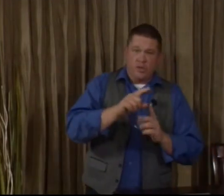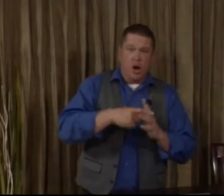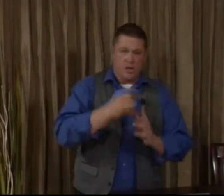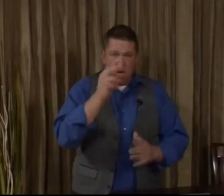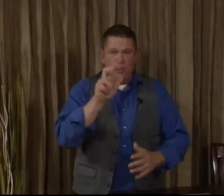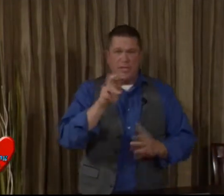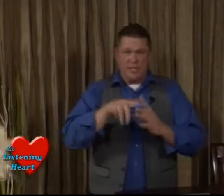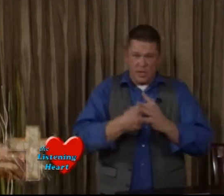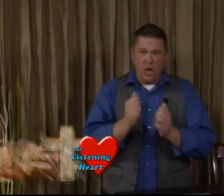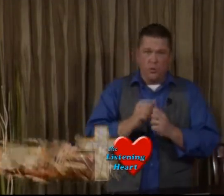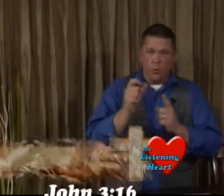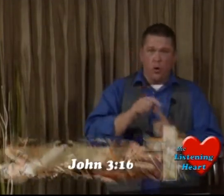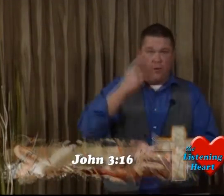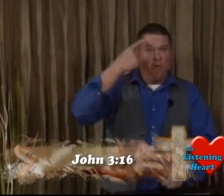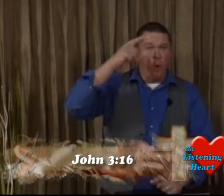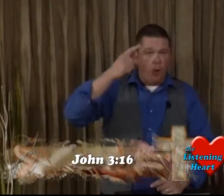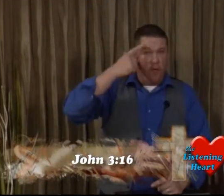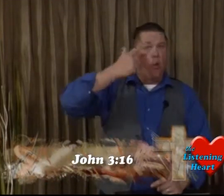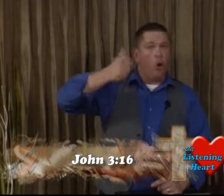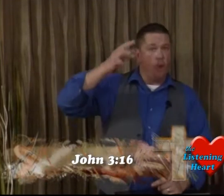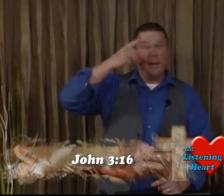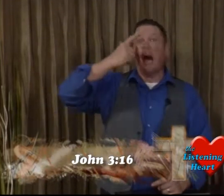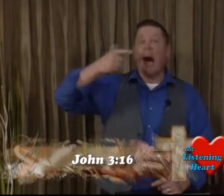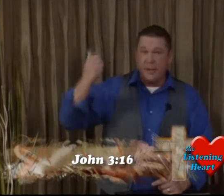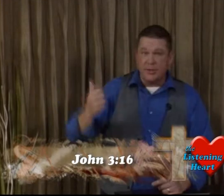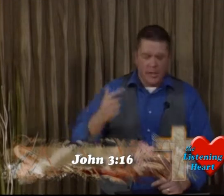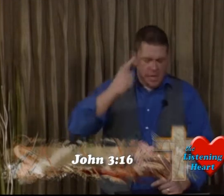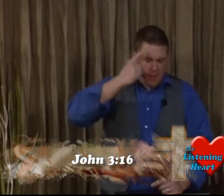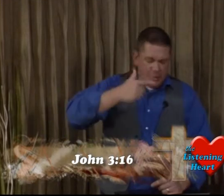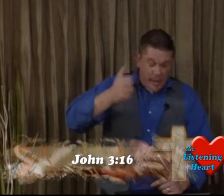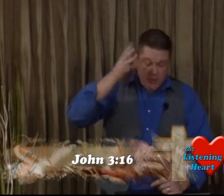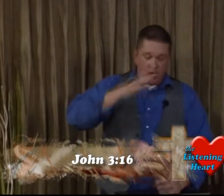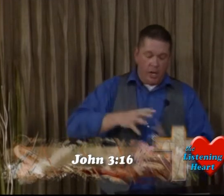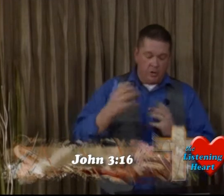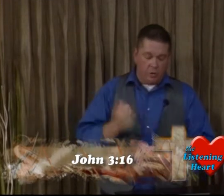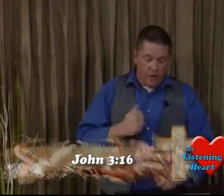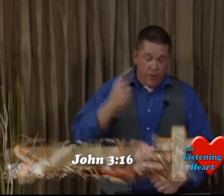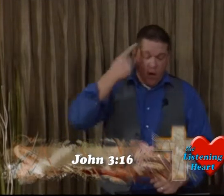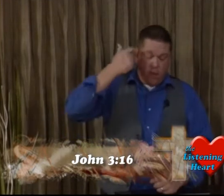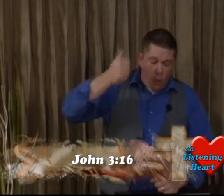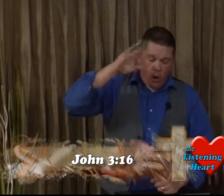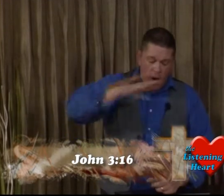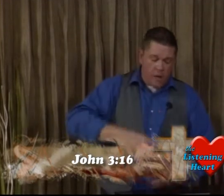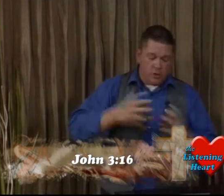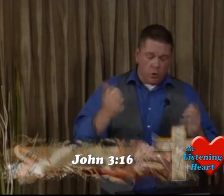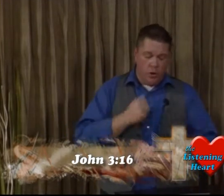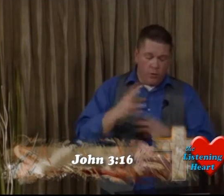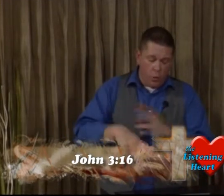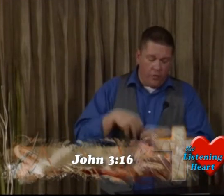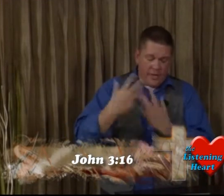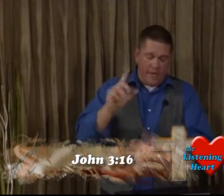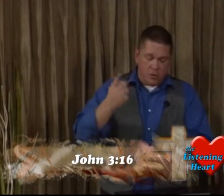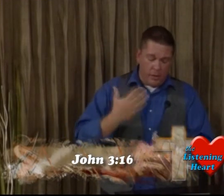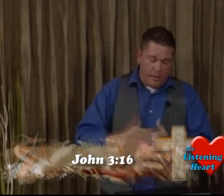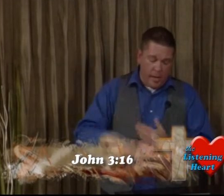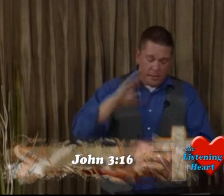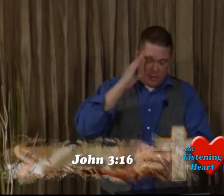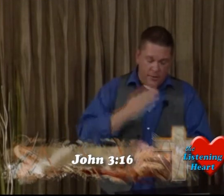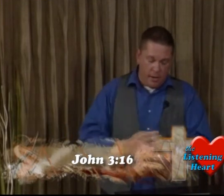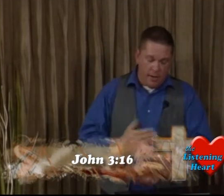starts, John 3, 16 starts with the word for, for, or because. Because God so loved. For God so loved the world that he gave his only begotten son.